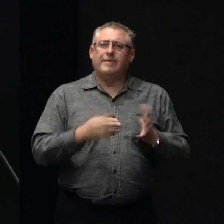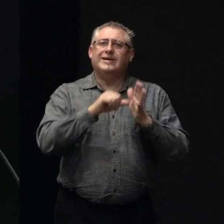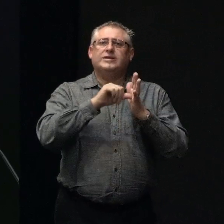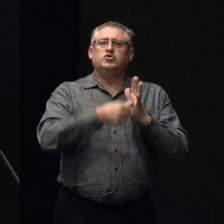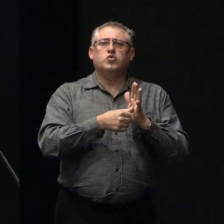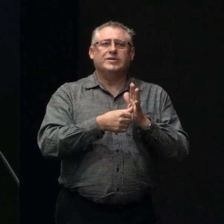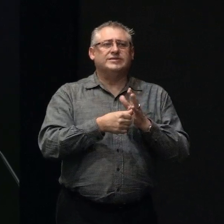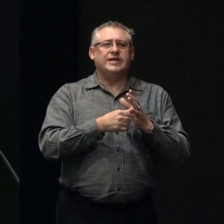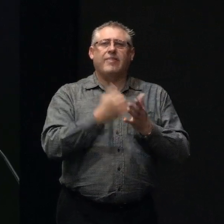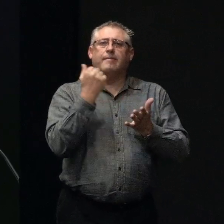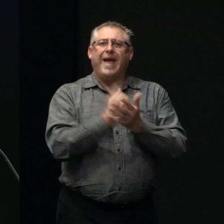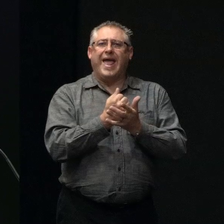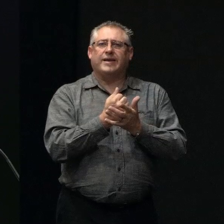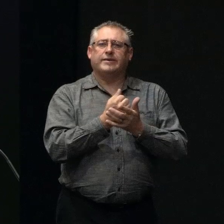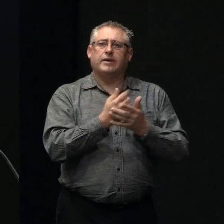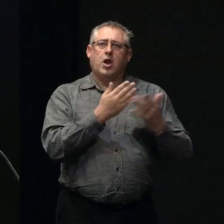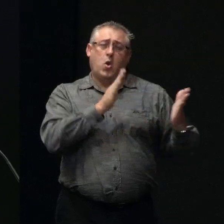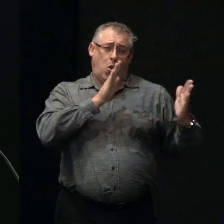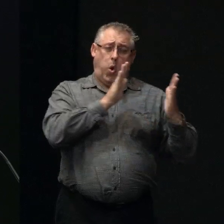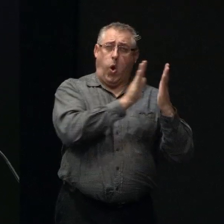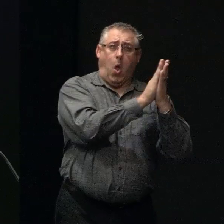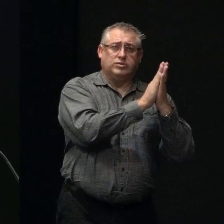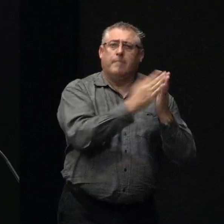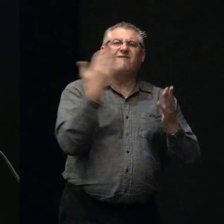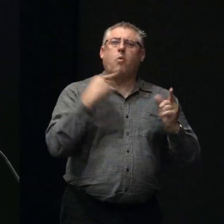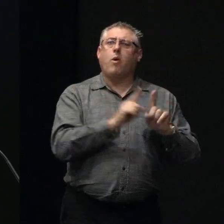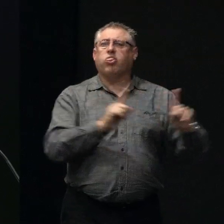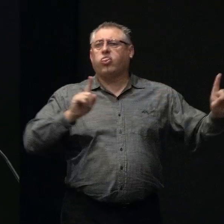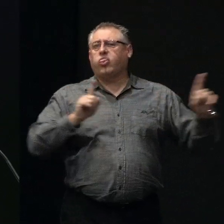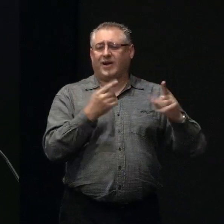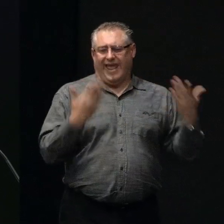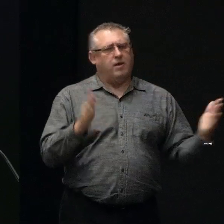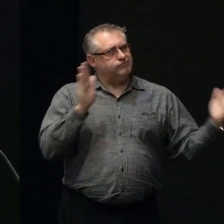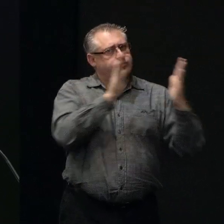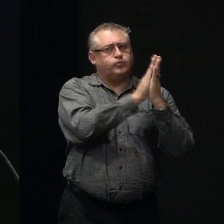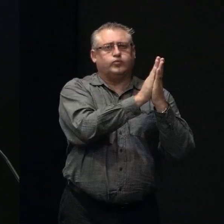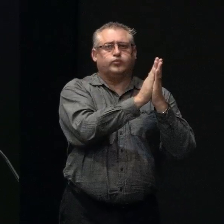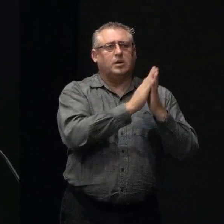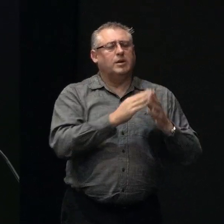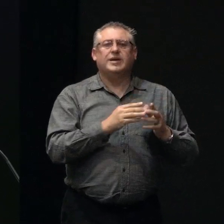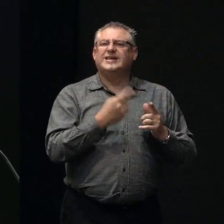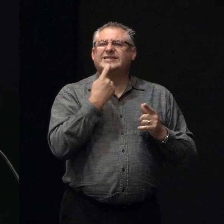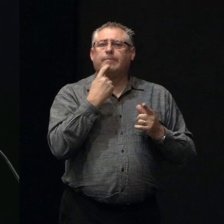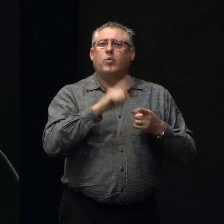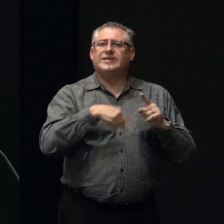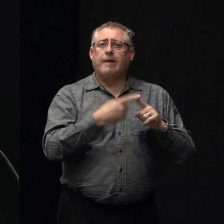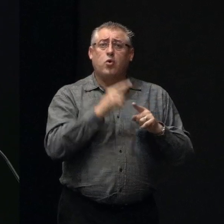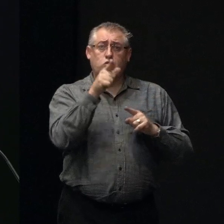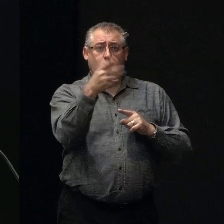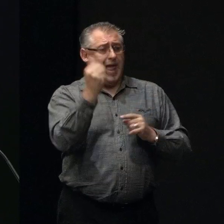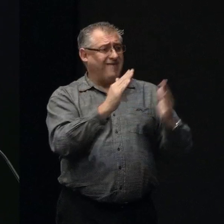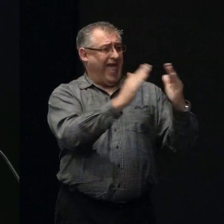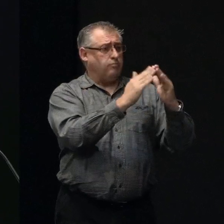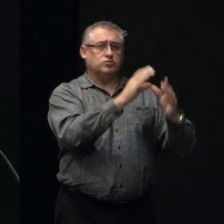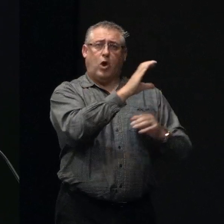in the banking industry is probably closer aligned than it ever has been. A simple example of that is if you have a property in Christchurch at the